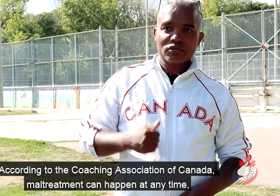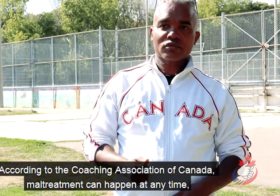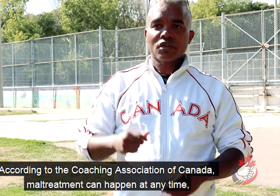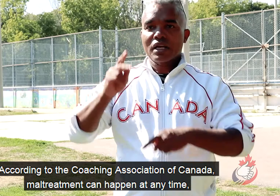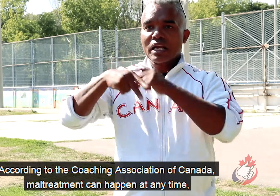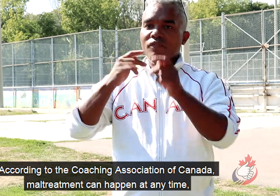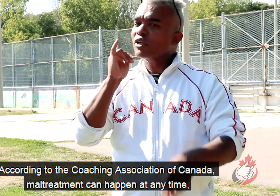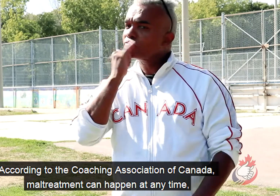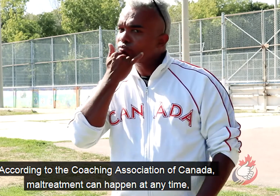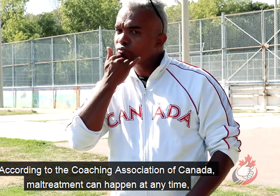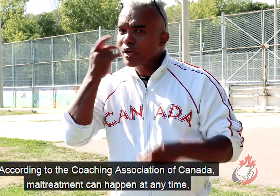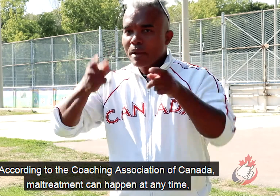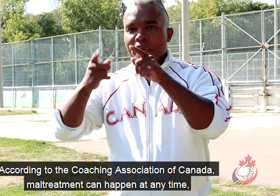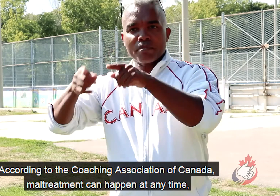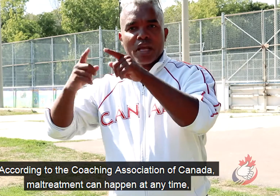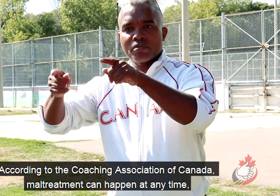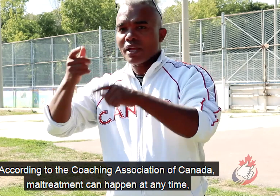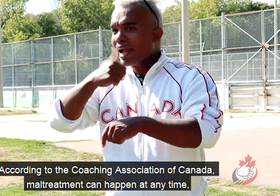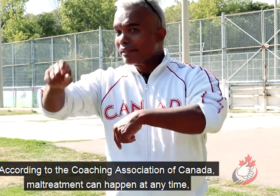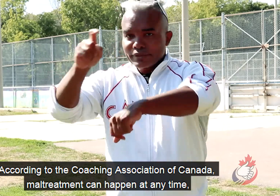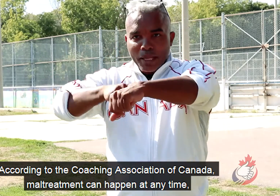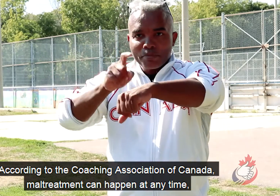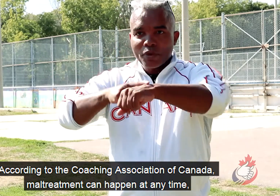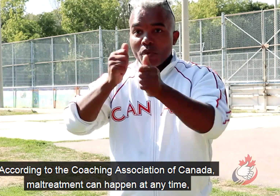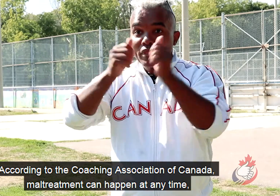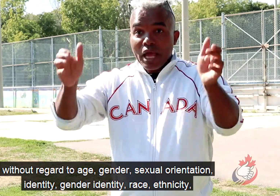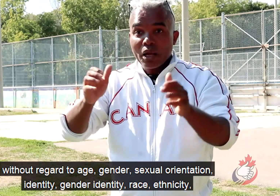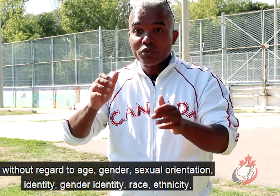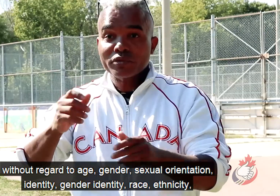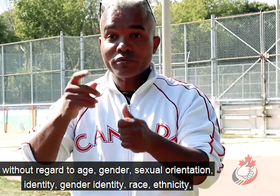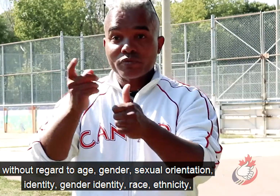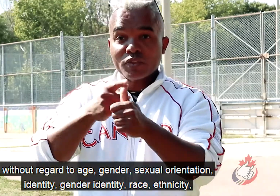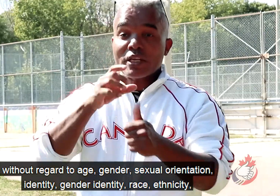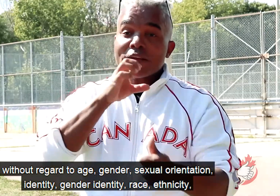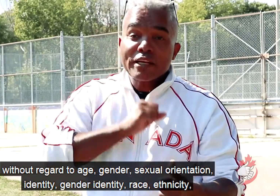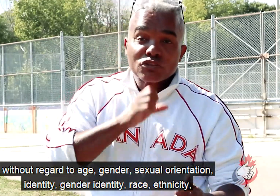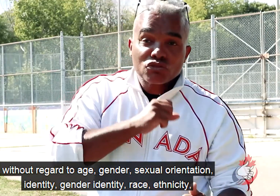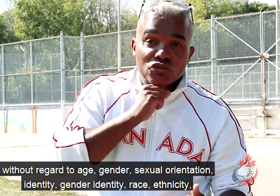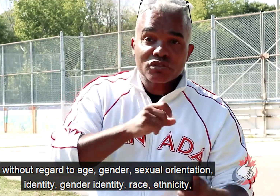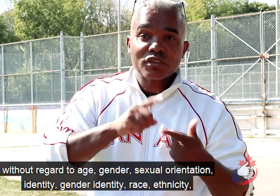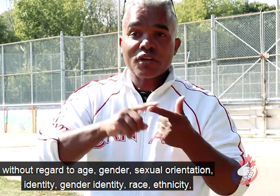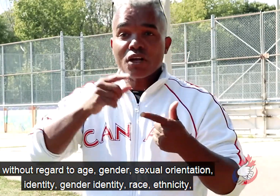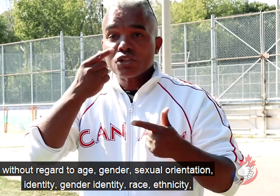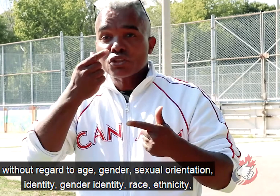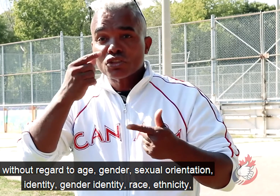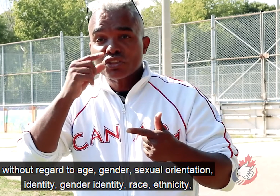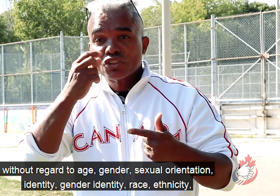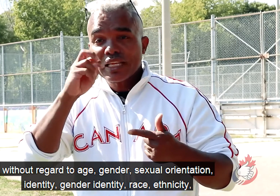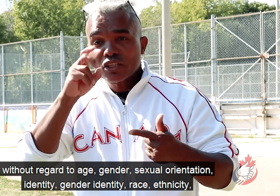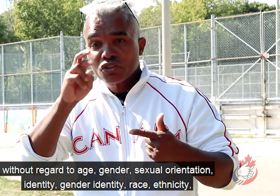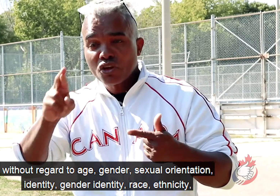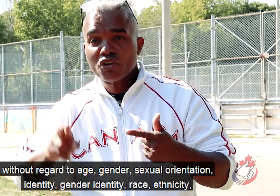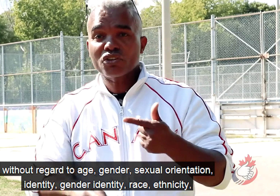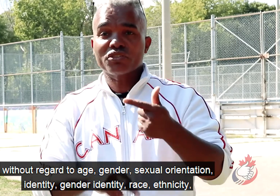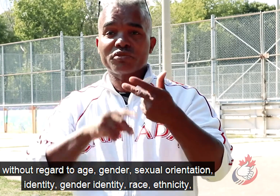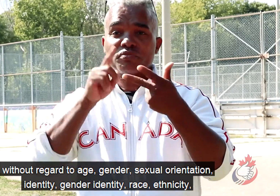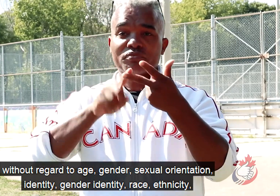According to the Coaching Association of Canada, maltreatment can happen at any time, without regards to age, gender,